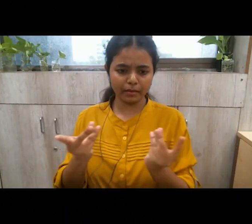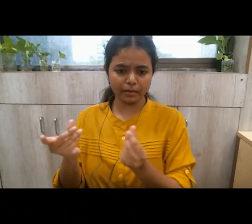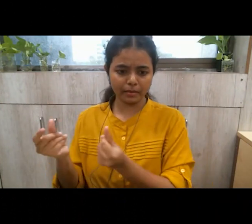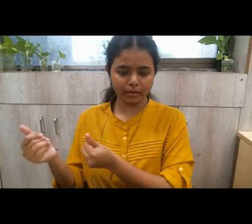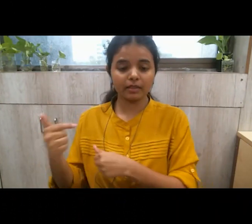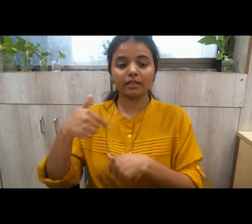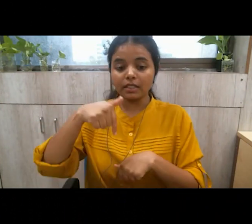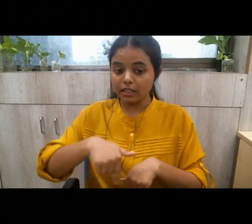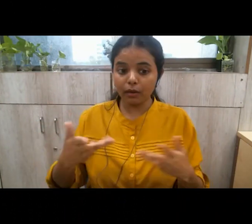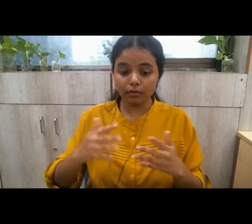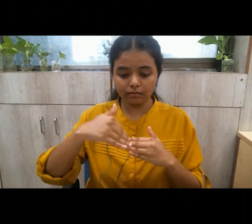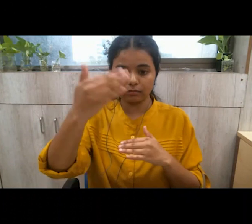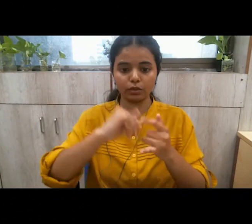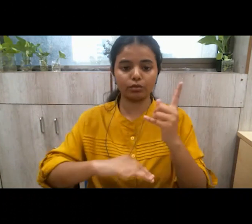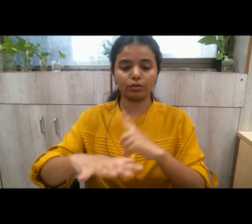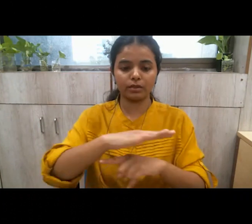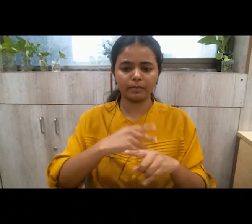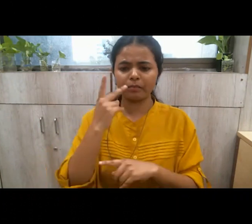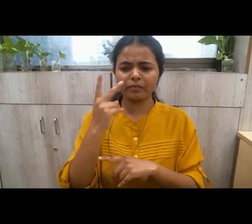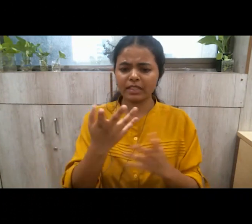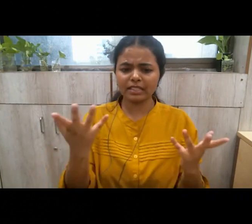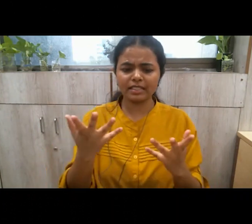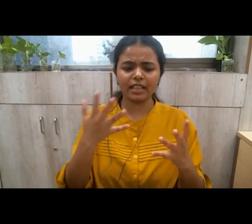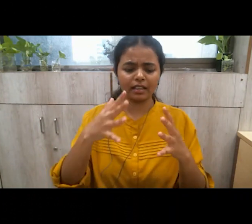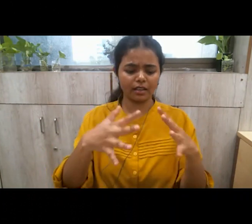we all have seen wildlife documentaries